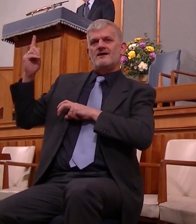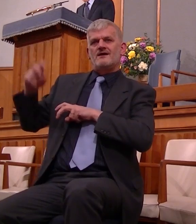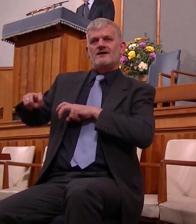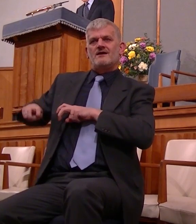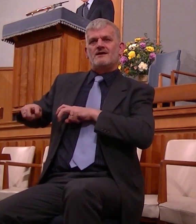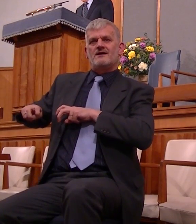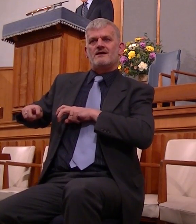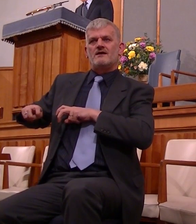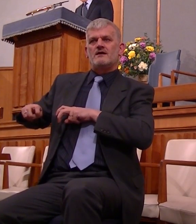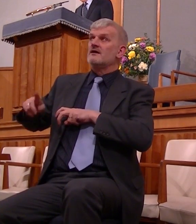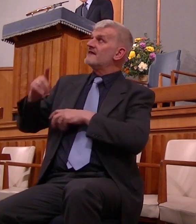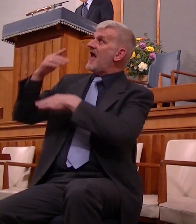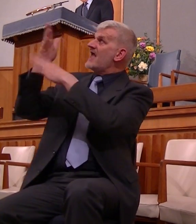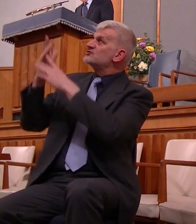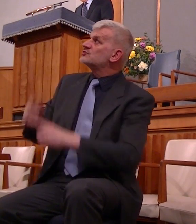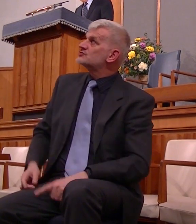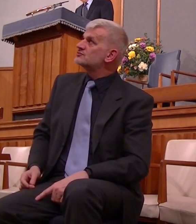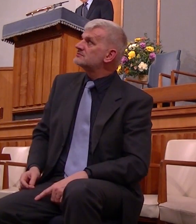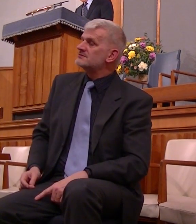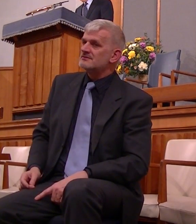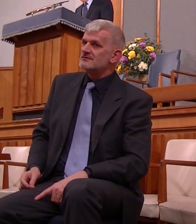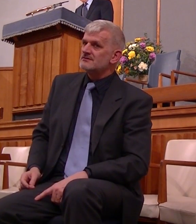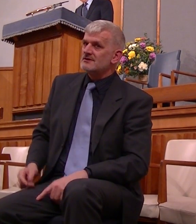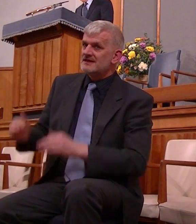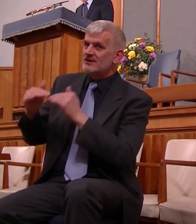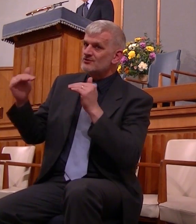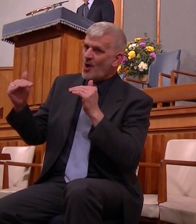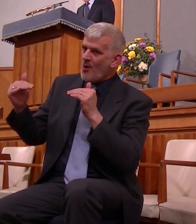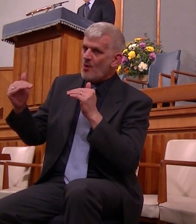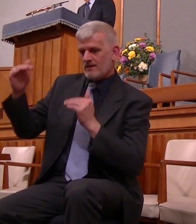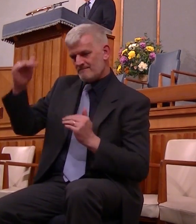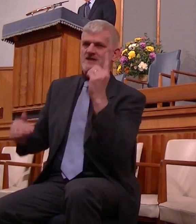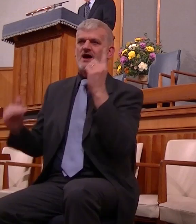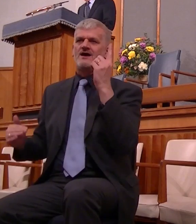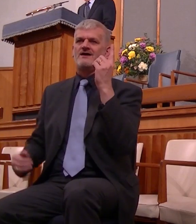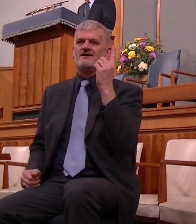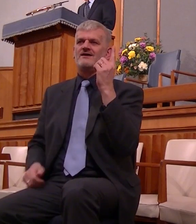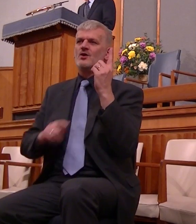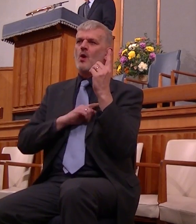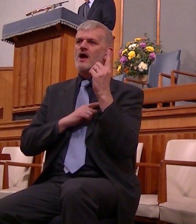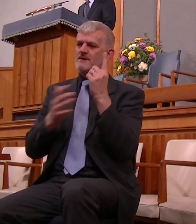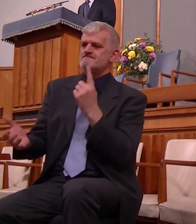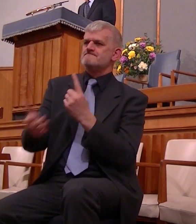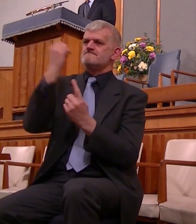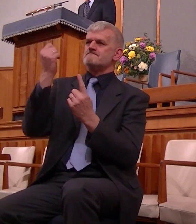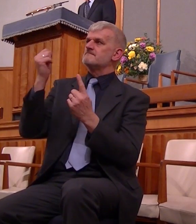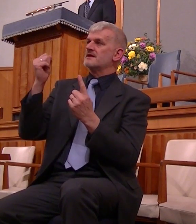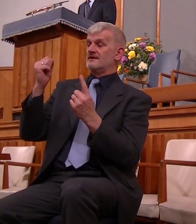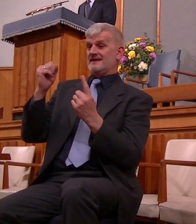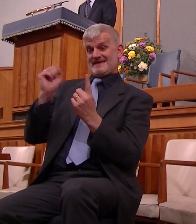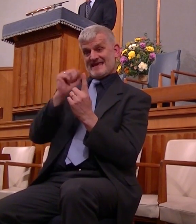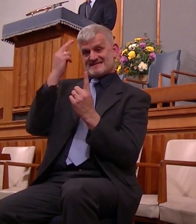much better than the angels as he hath by inheritance obtained a more excellent name than